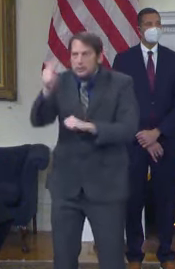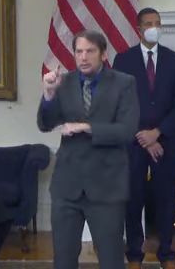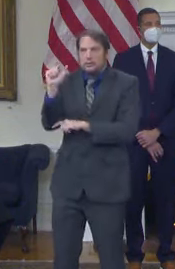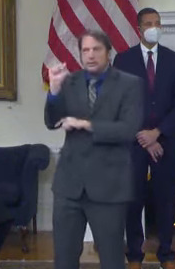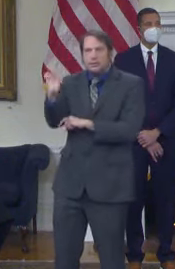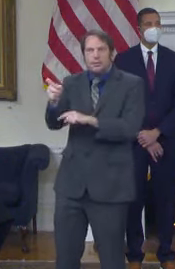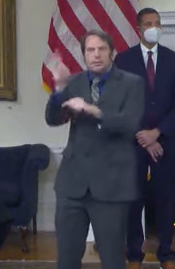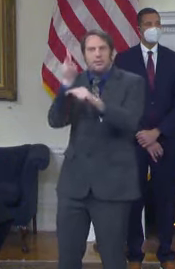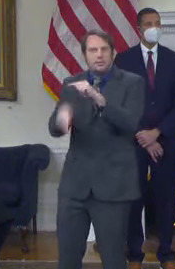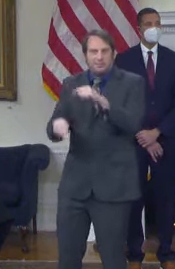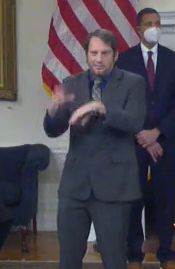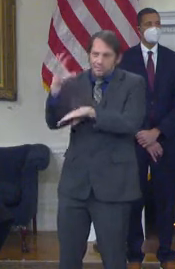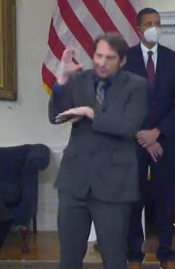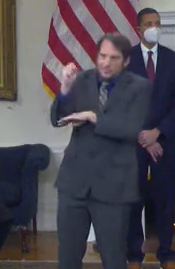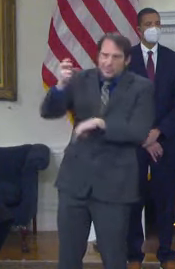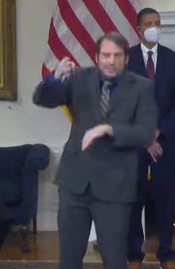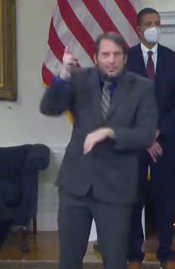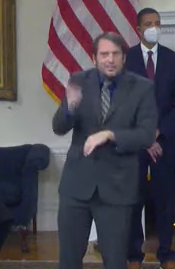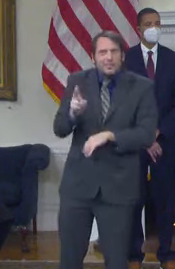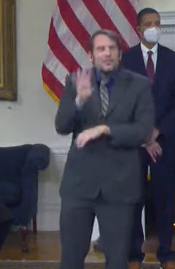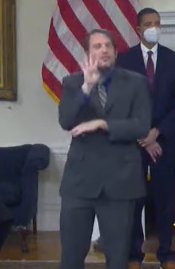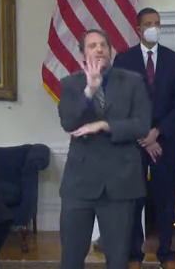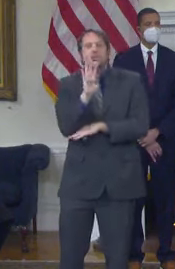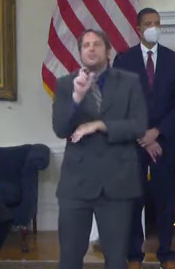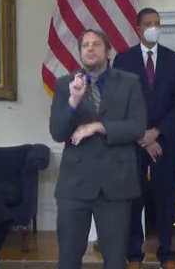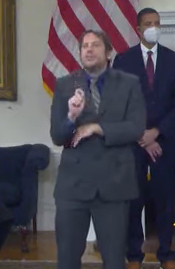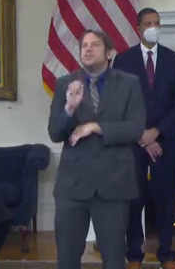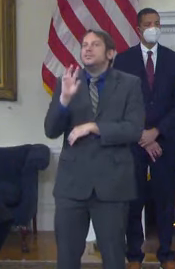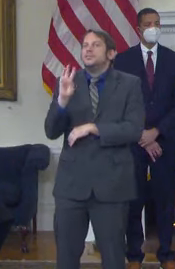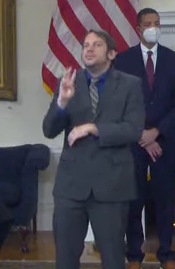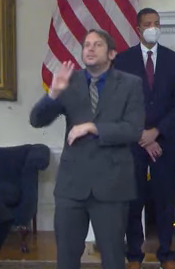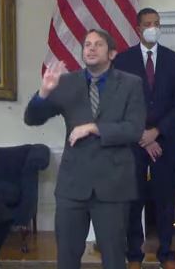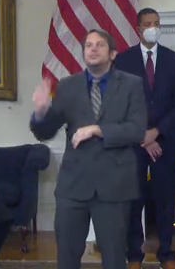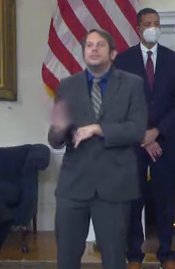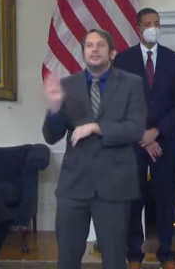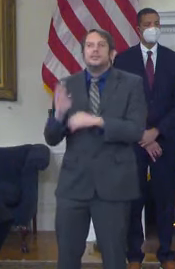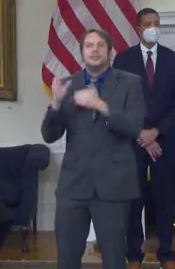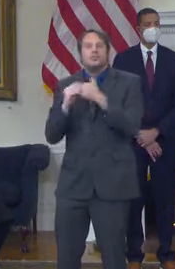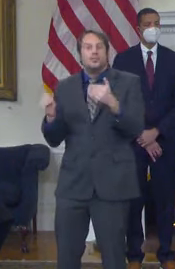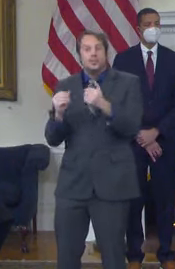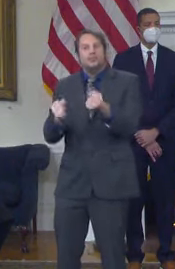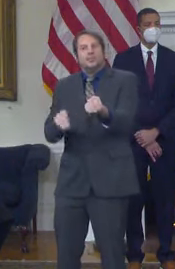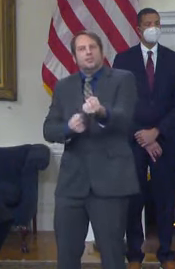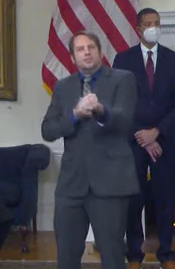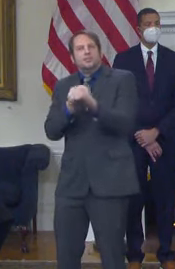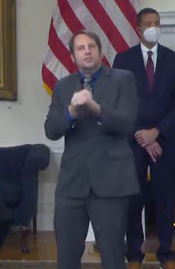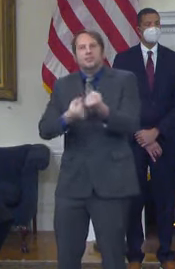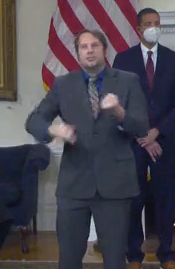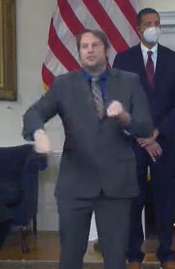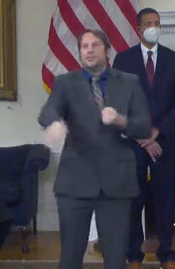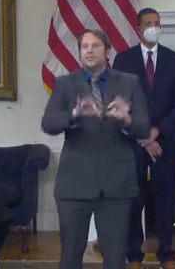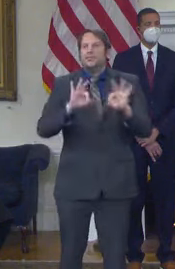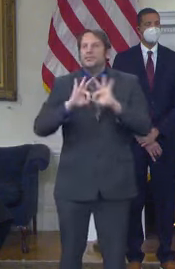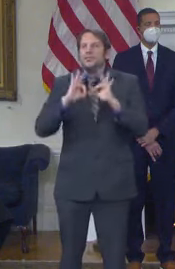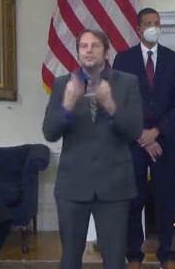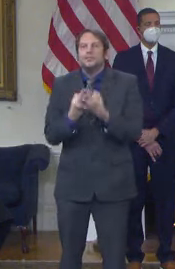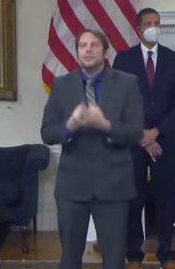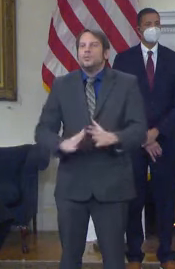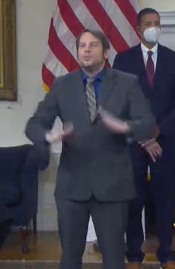in much-needed relief for working families, for small businesses and retirees.